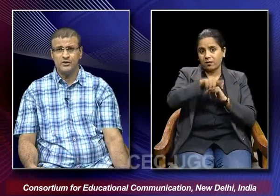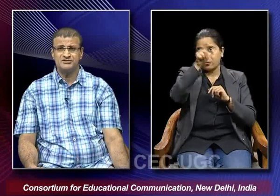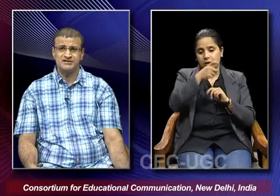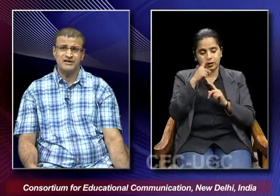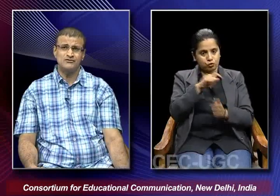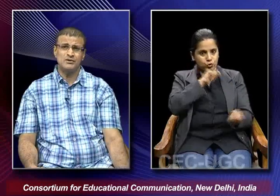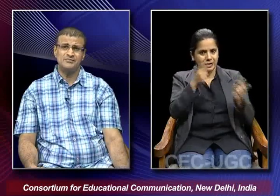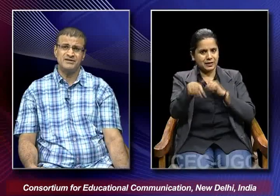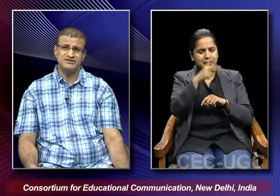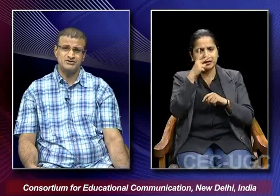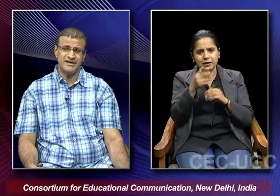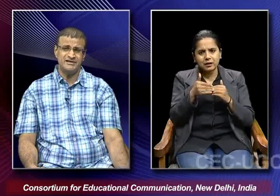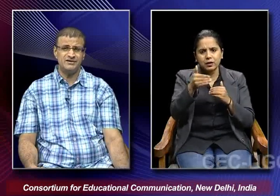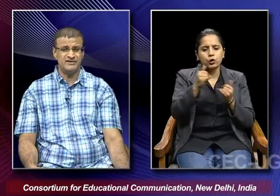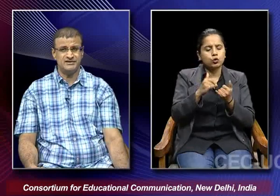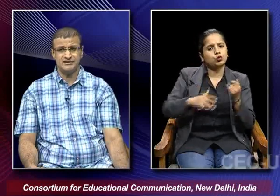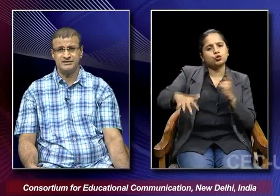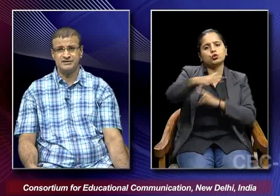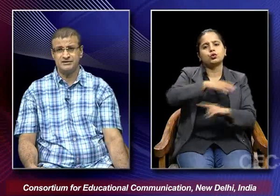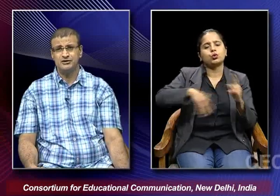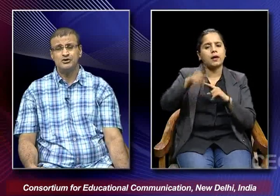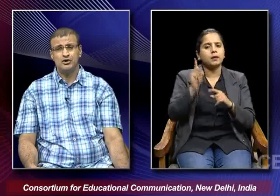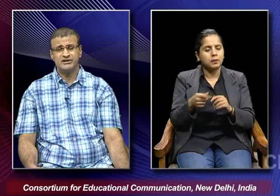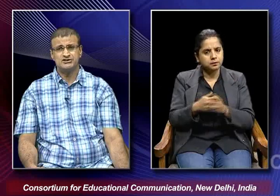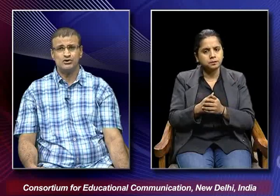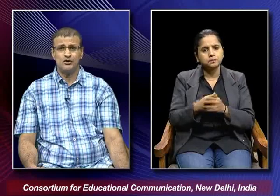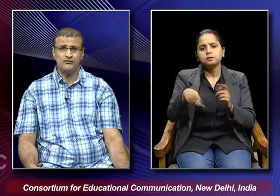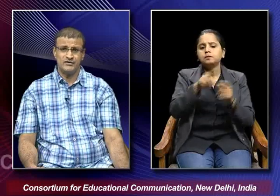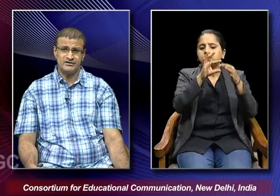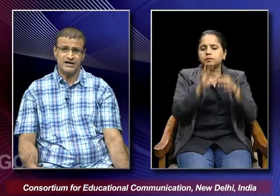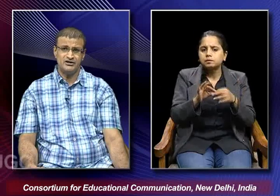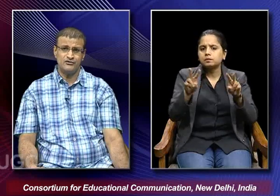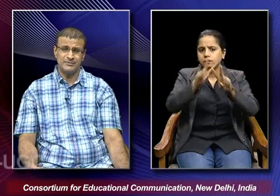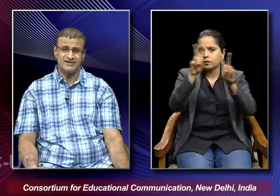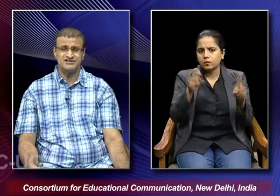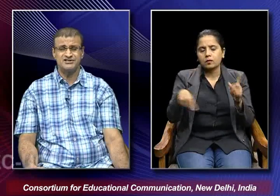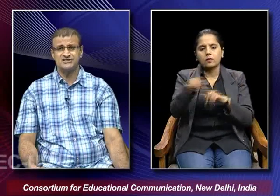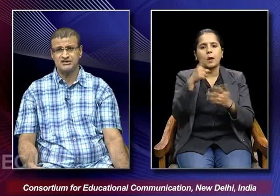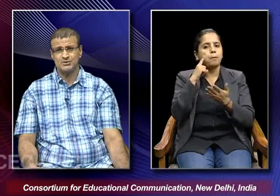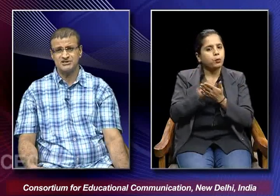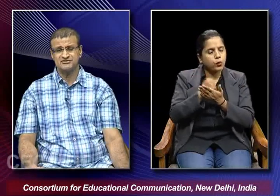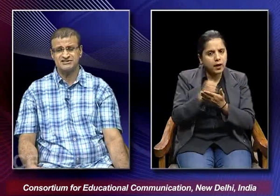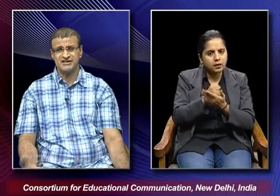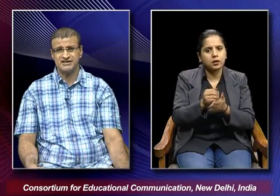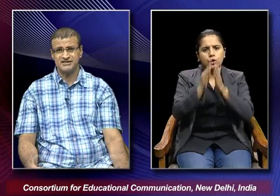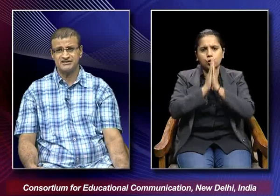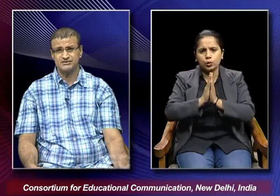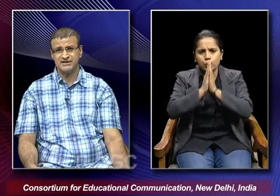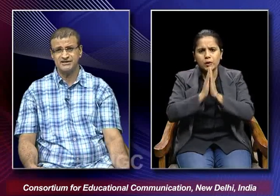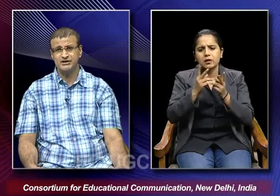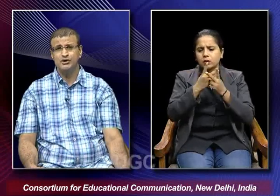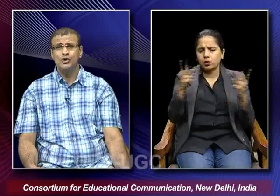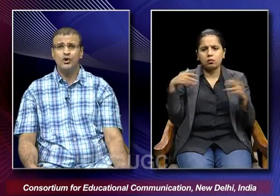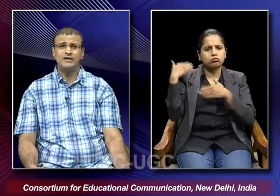reforms they have to come in the society whether in the context of the kind of practices rituals which are there in the